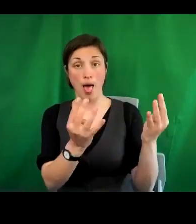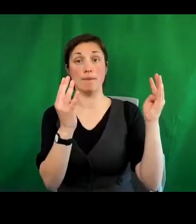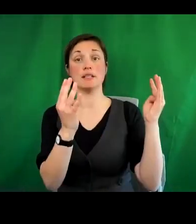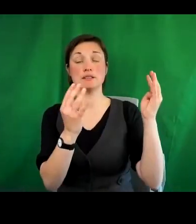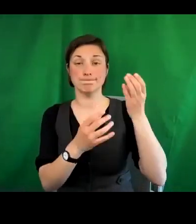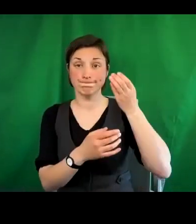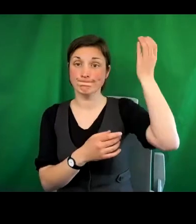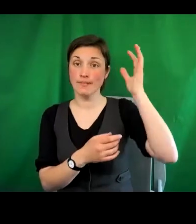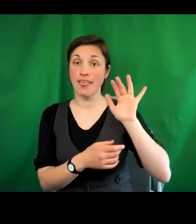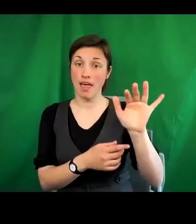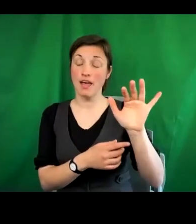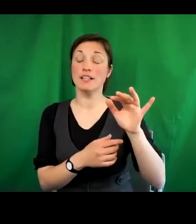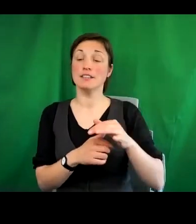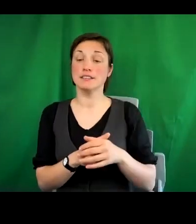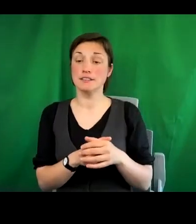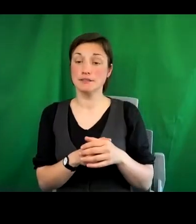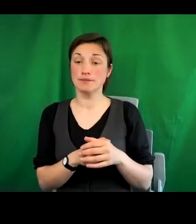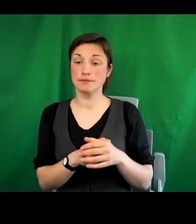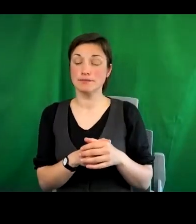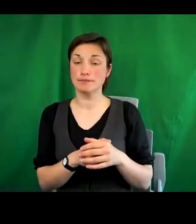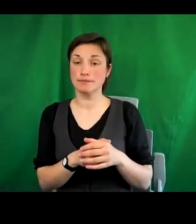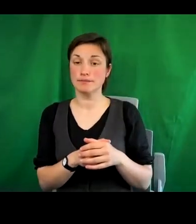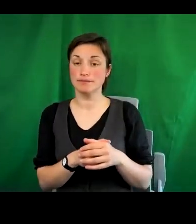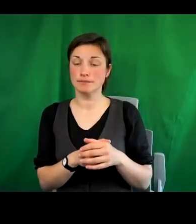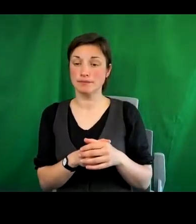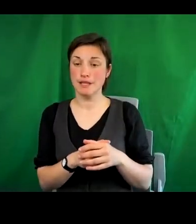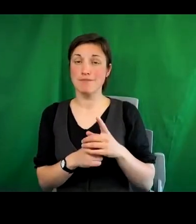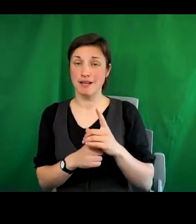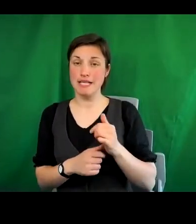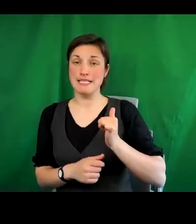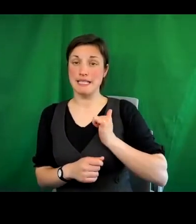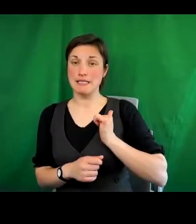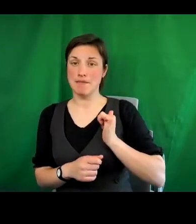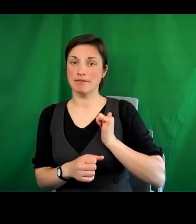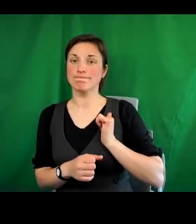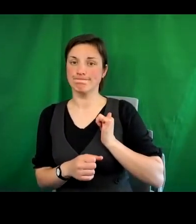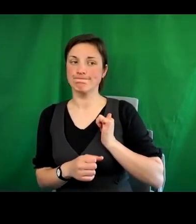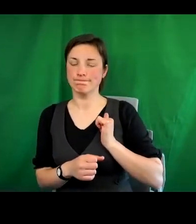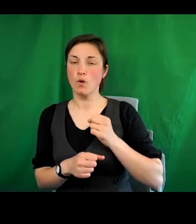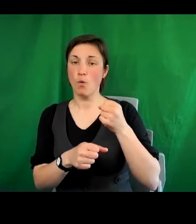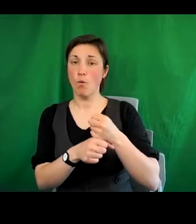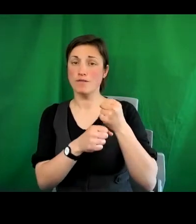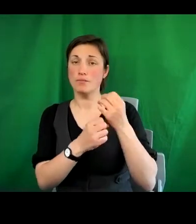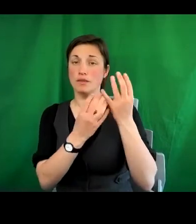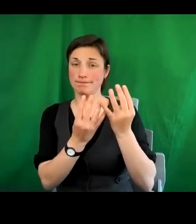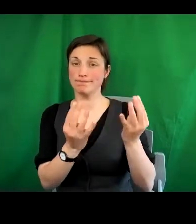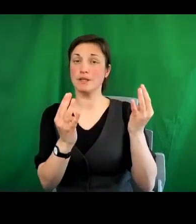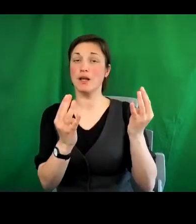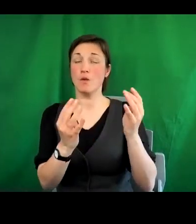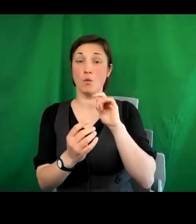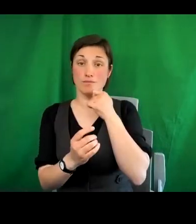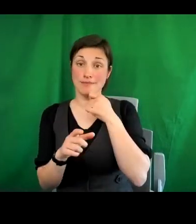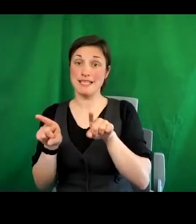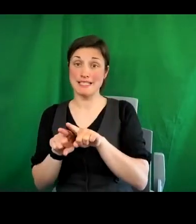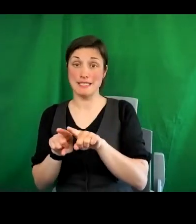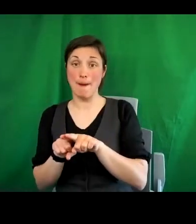it is extremely likely that the government that will be elected will be the present government